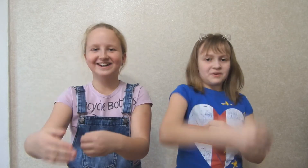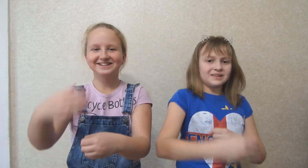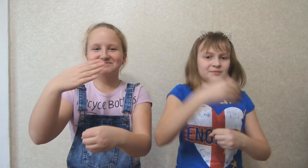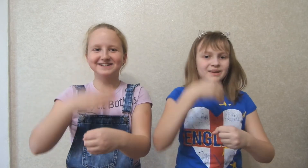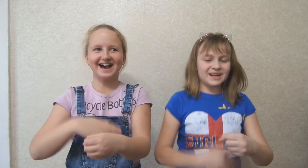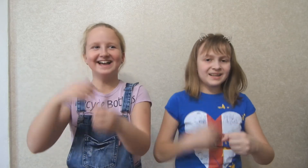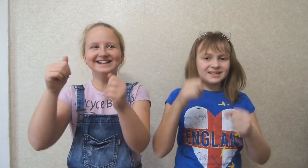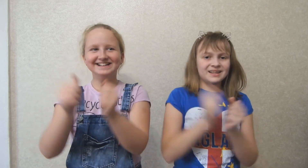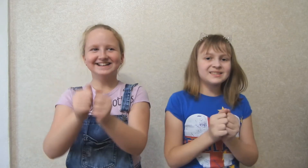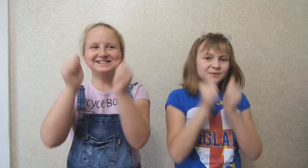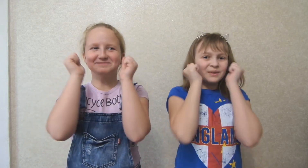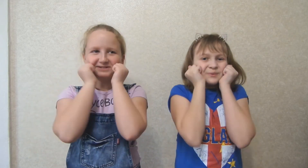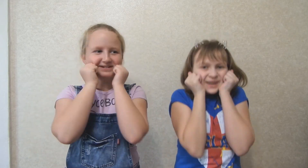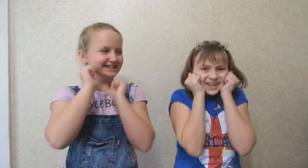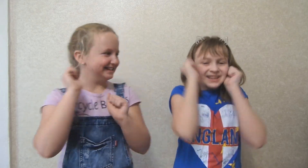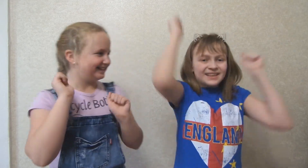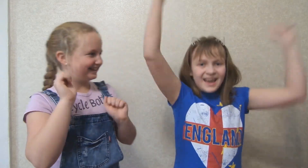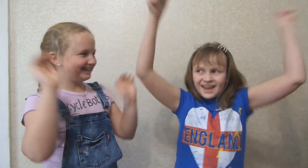in front of, behind, next to, between. Yay!